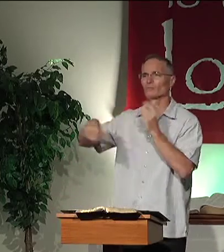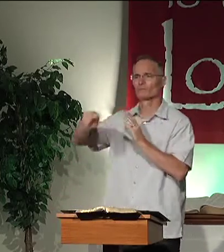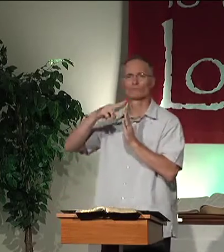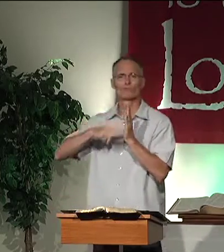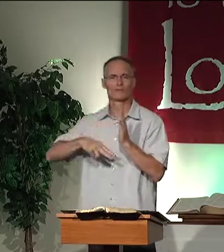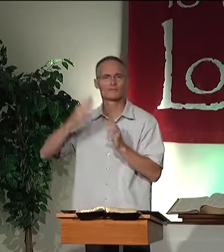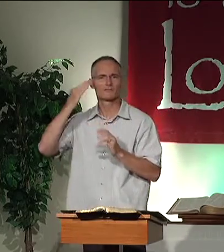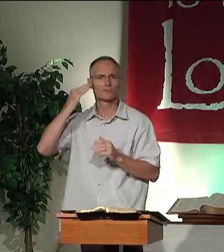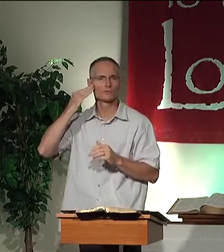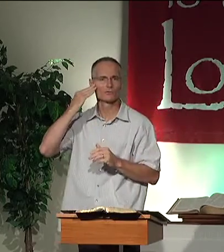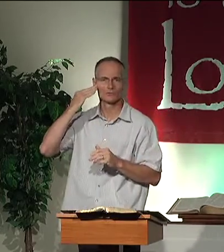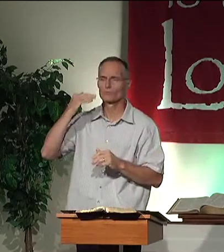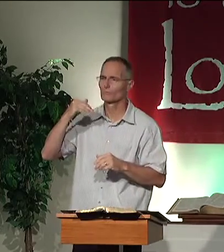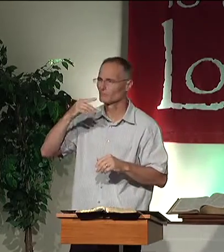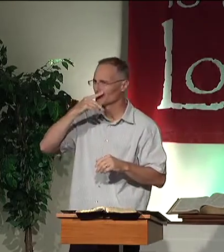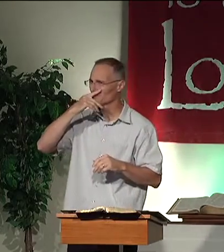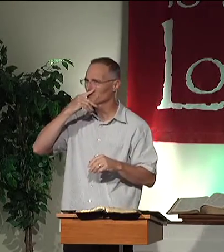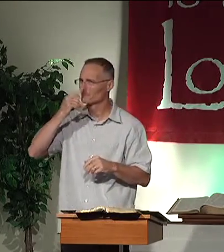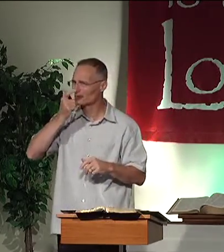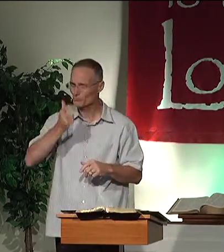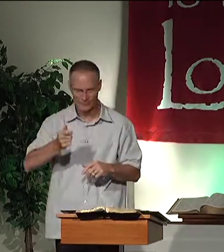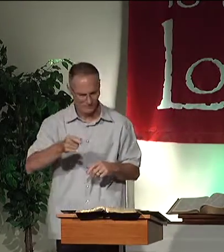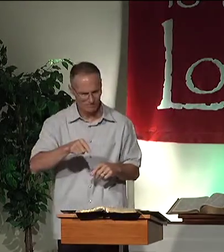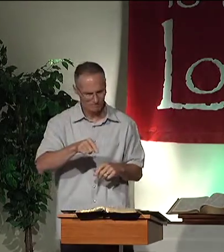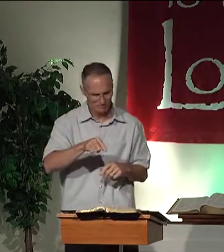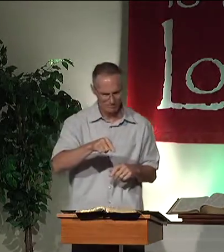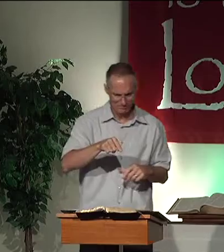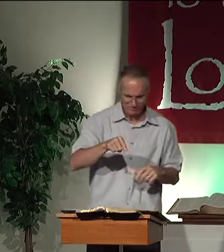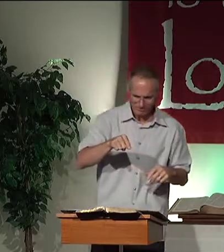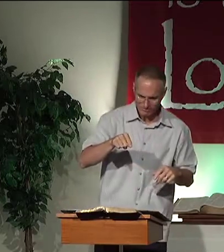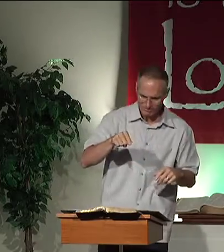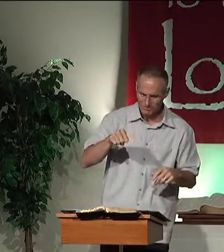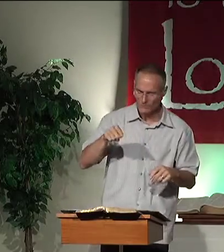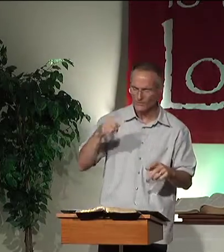Scripture itself, some of you have read this and are familiar with it, and it's interesting.